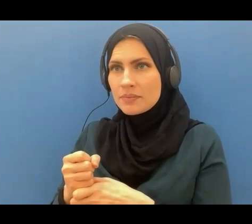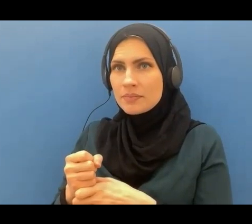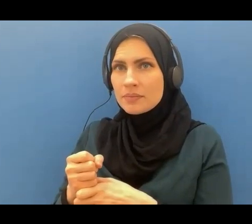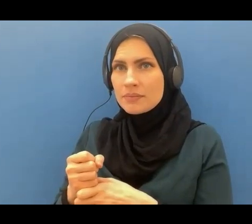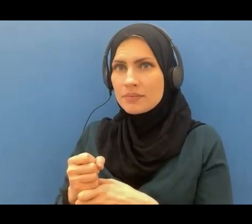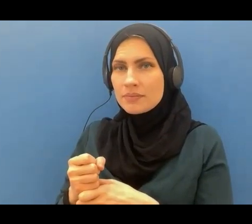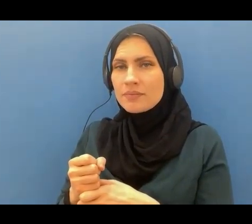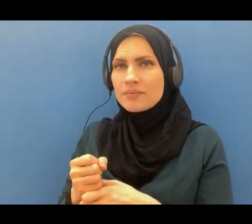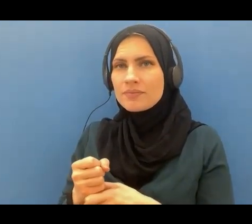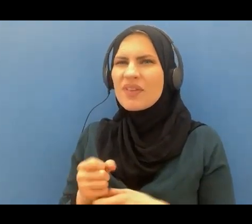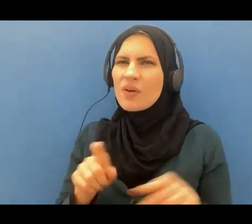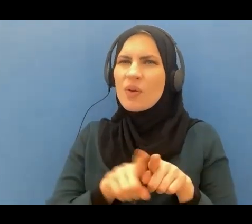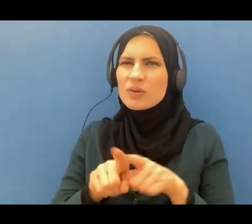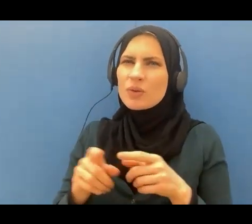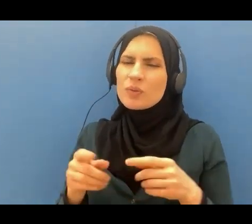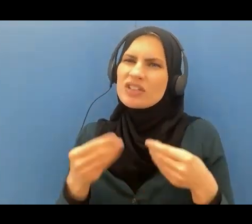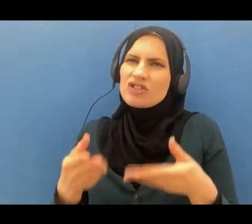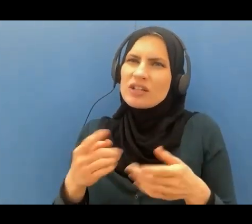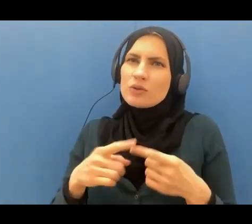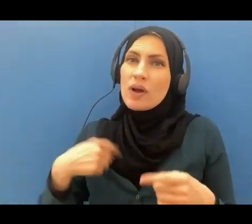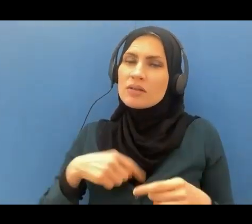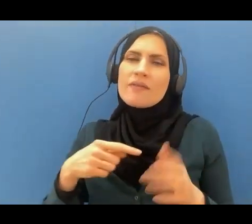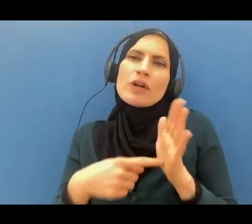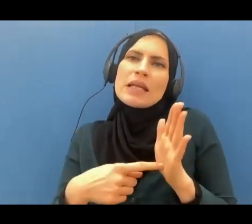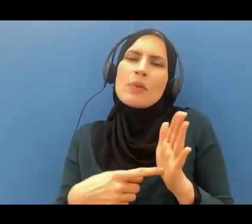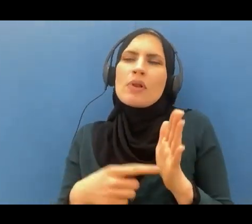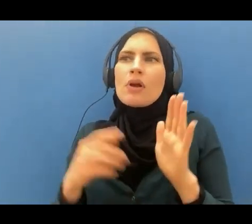us worship Jesus for example and you will be saved